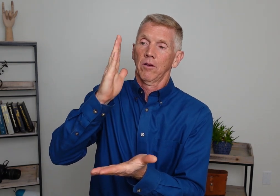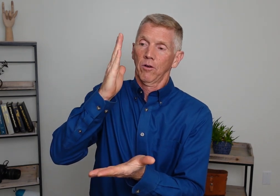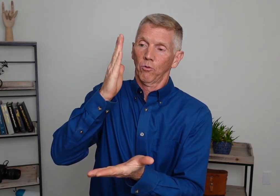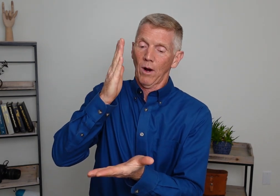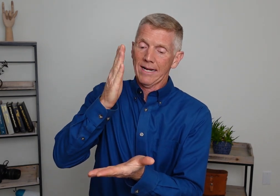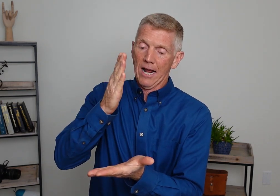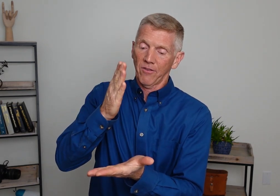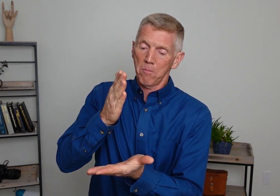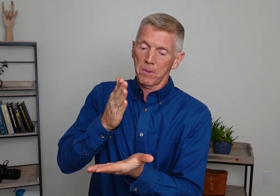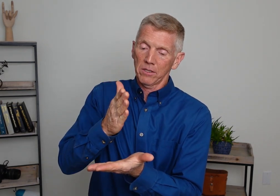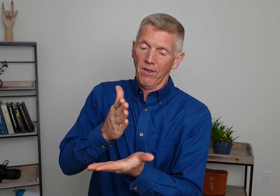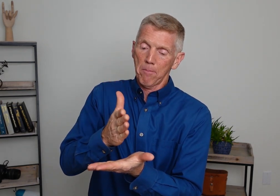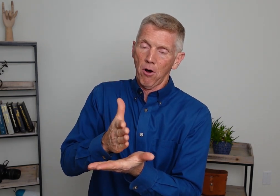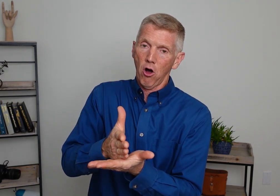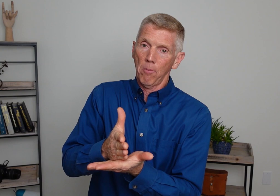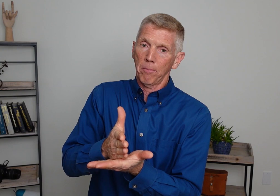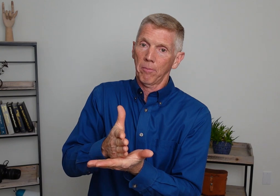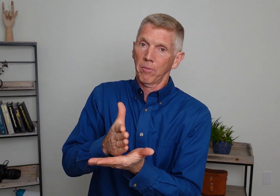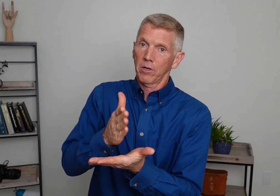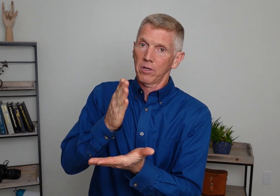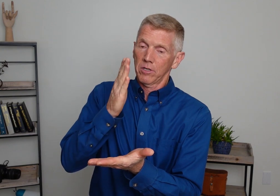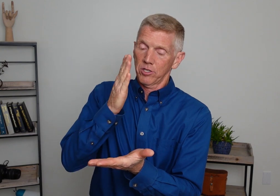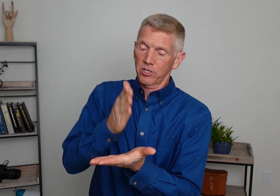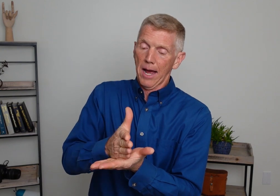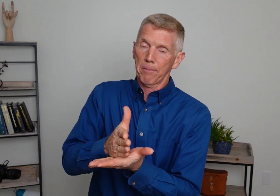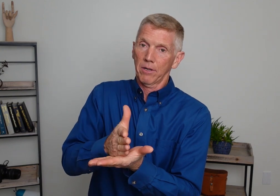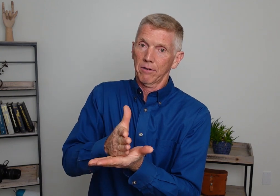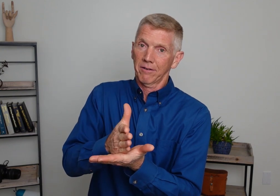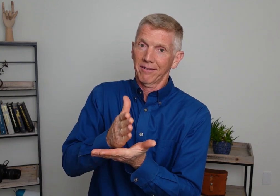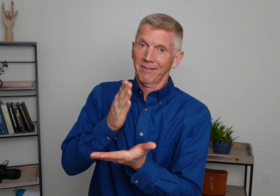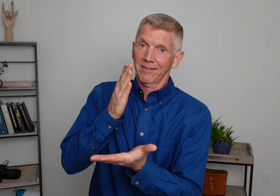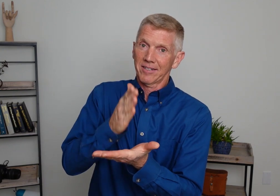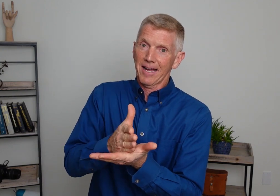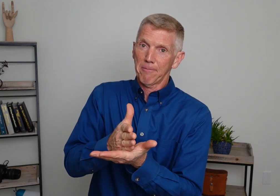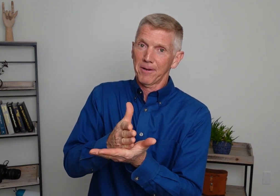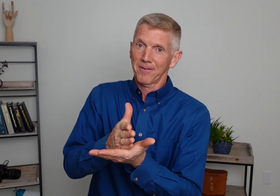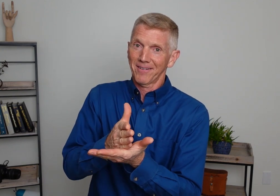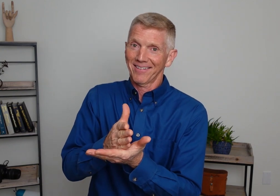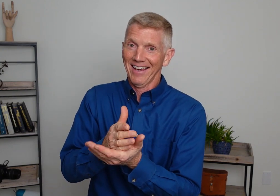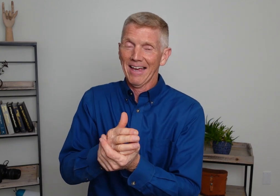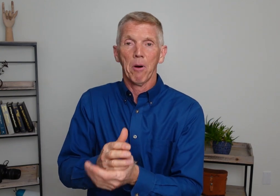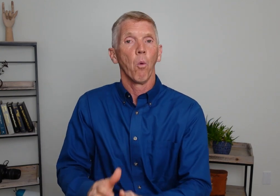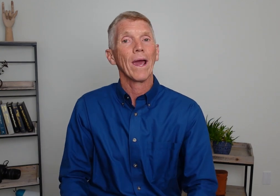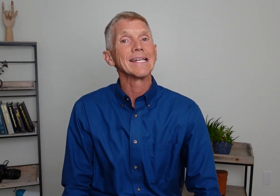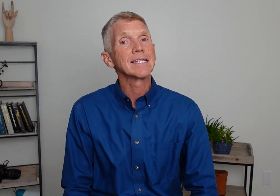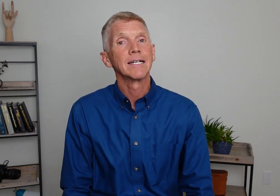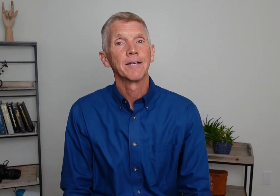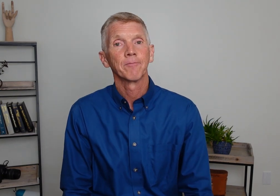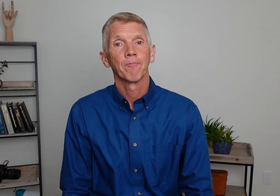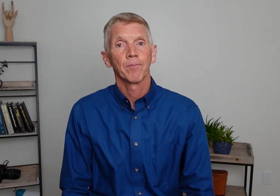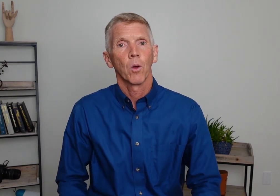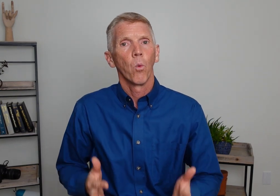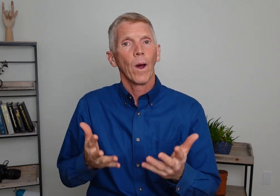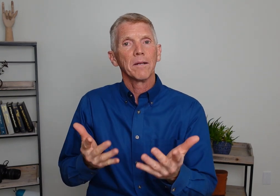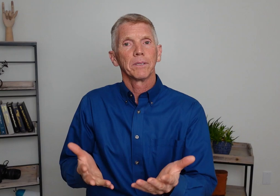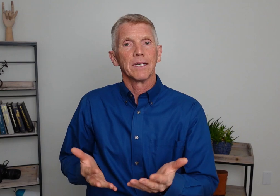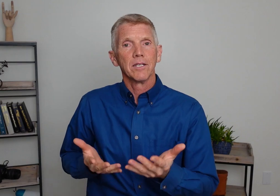Right down in the middle of that palm. Stop. Stop. Okay. How about wait? Wait. Wait, please.